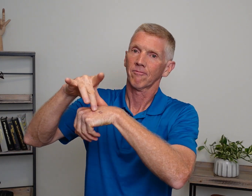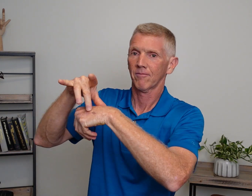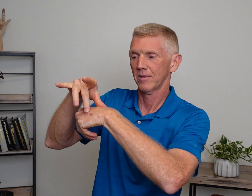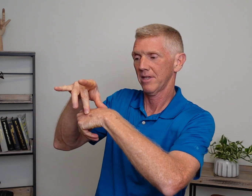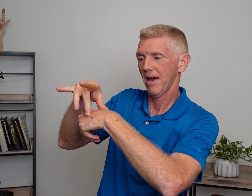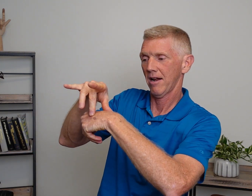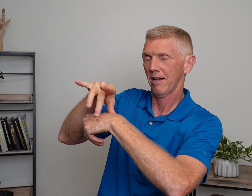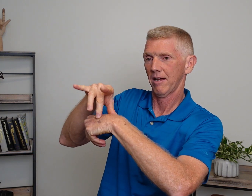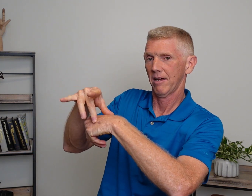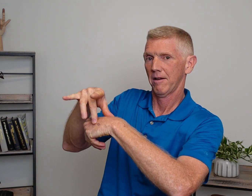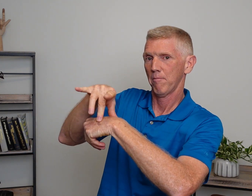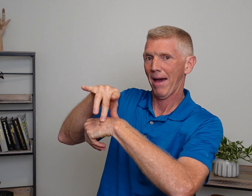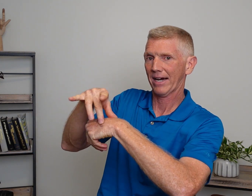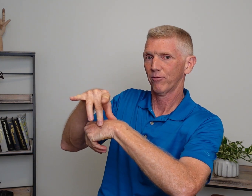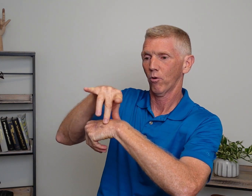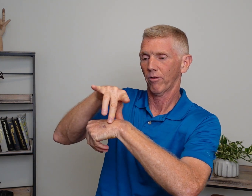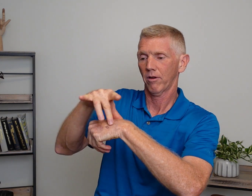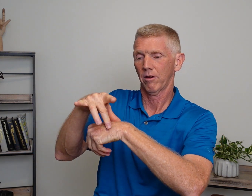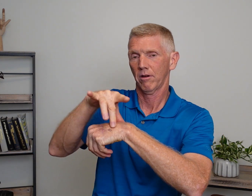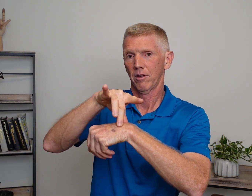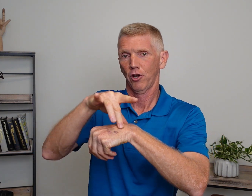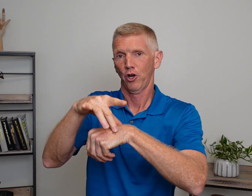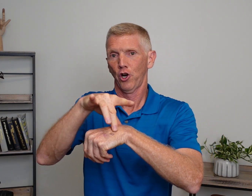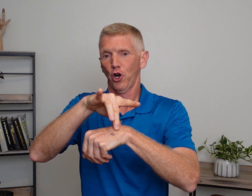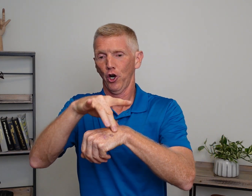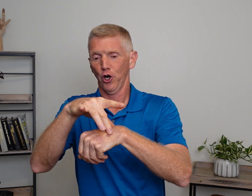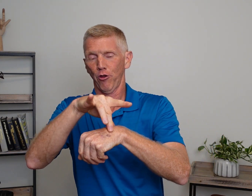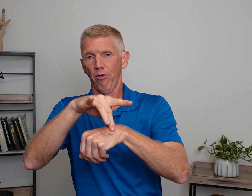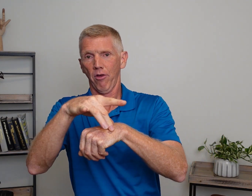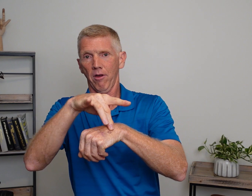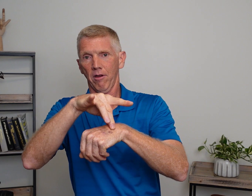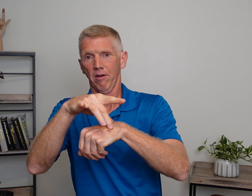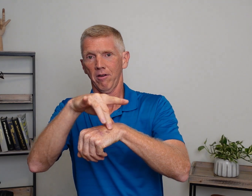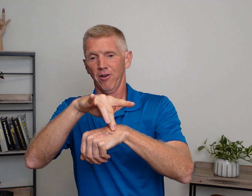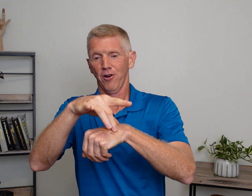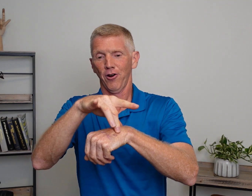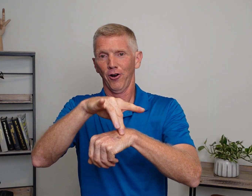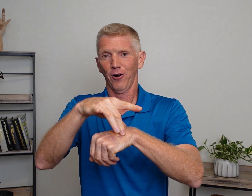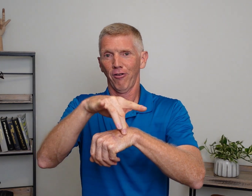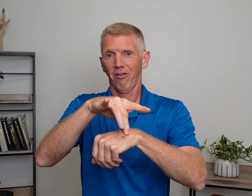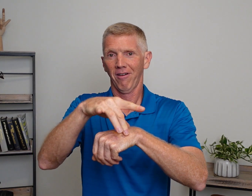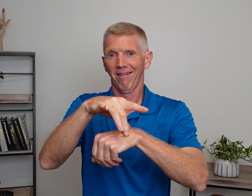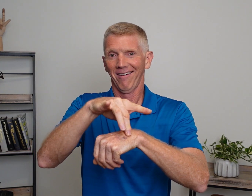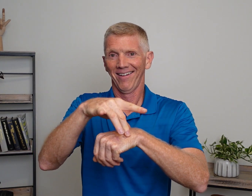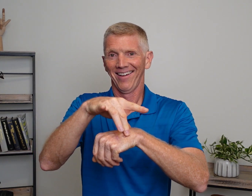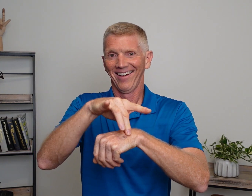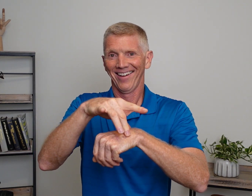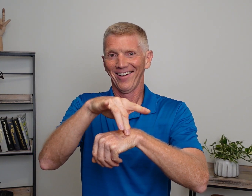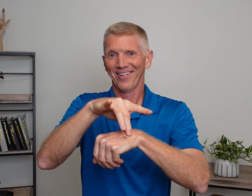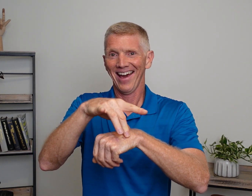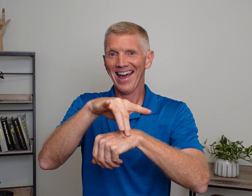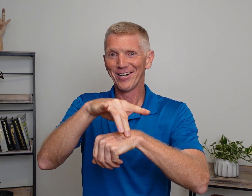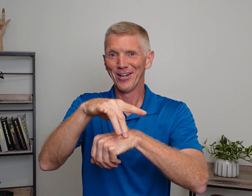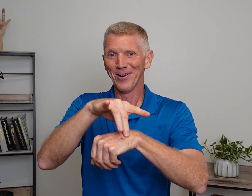See that? Back and forth. Earth. Earth. Okay? How'd you do?